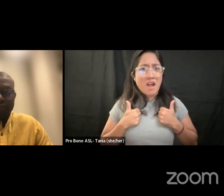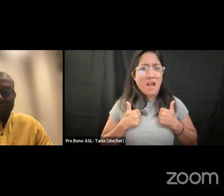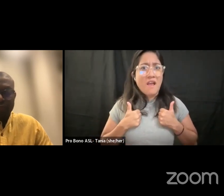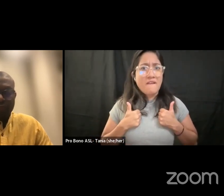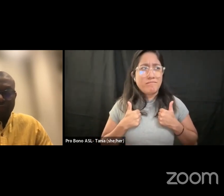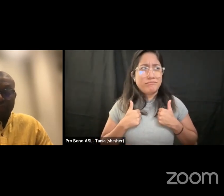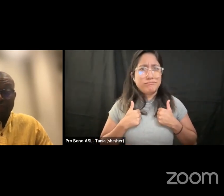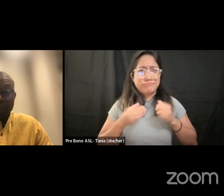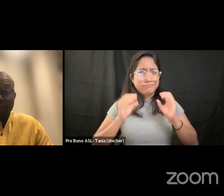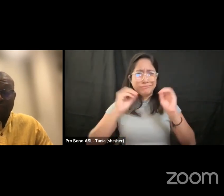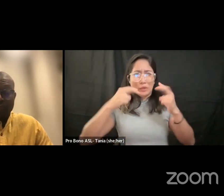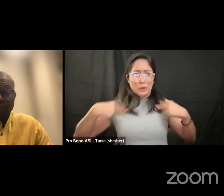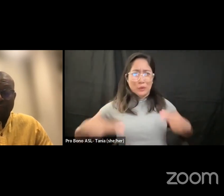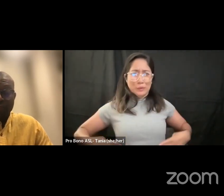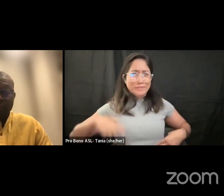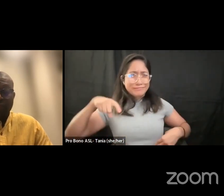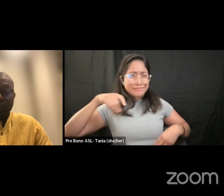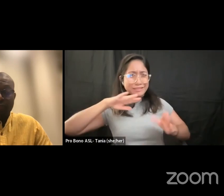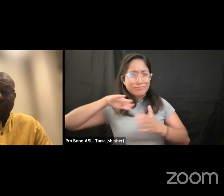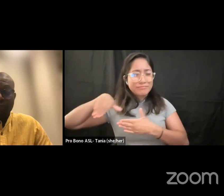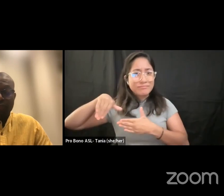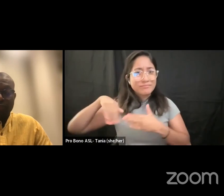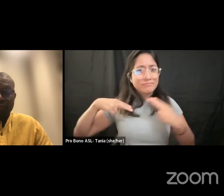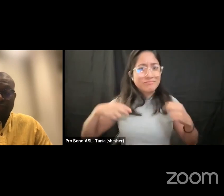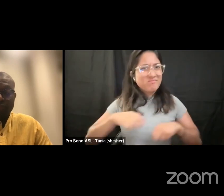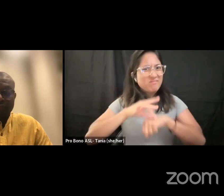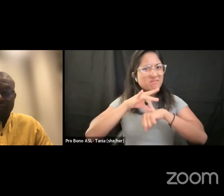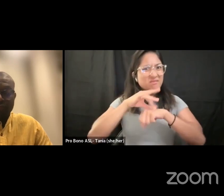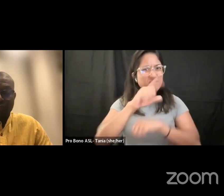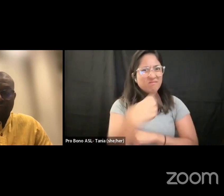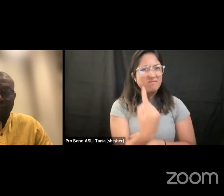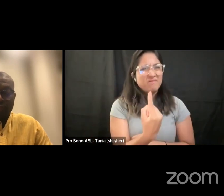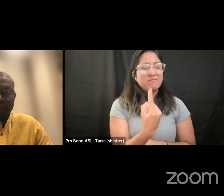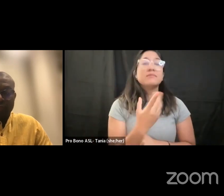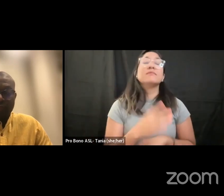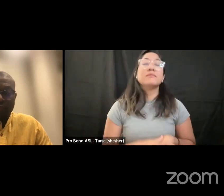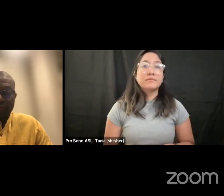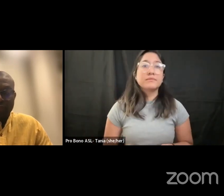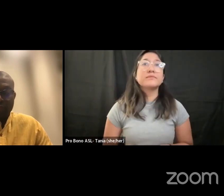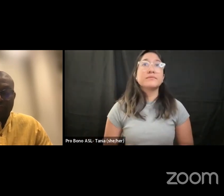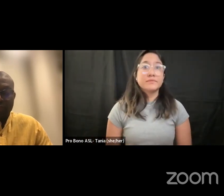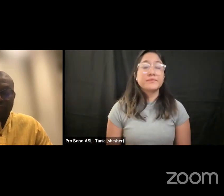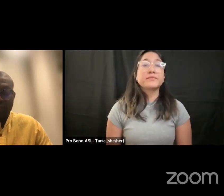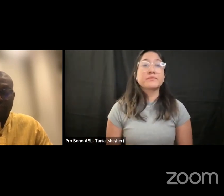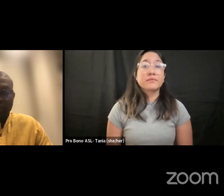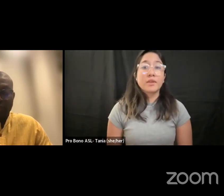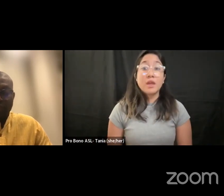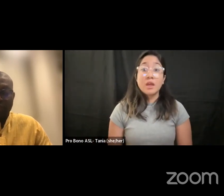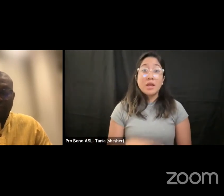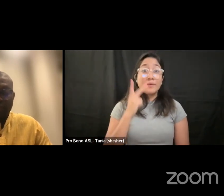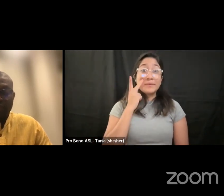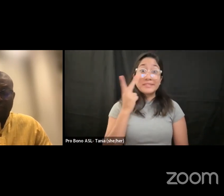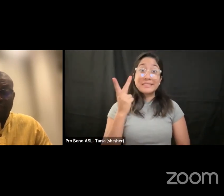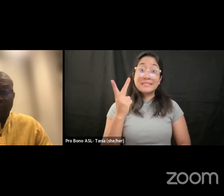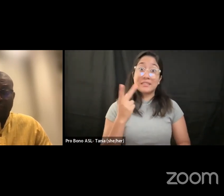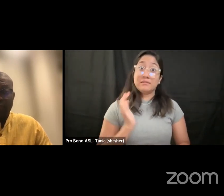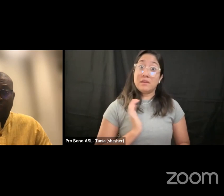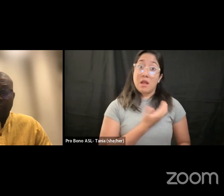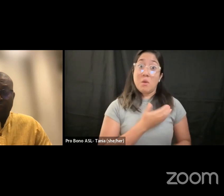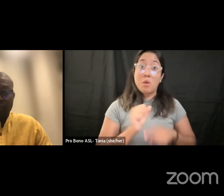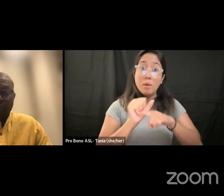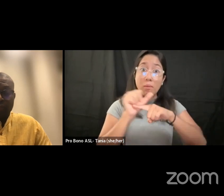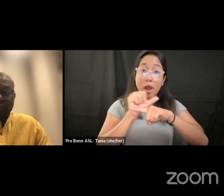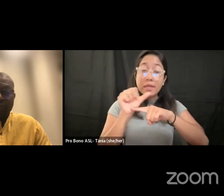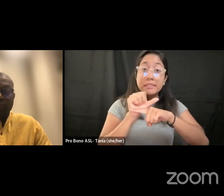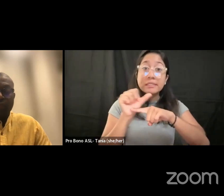when you look at a lot of our practices it is what harms the earth i've